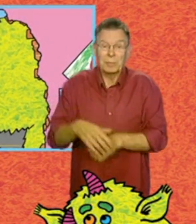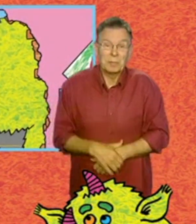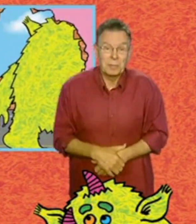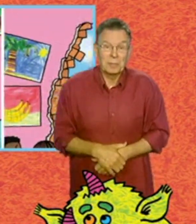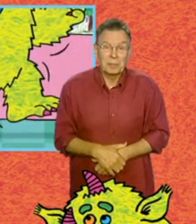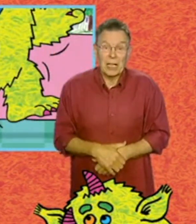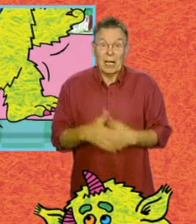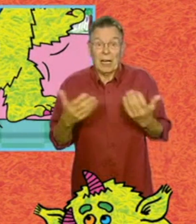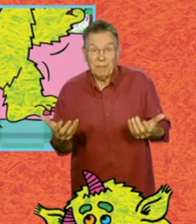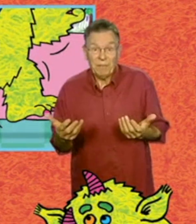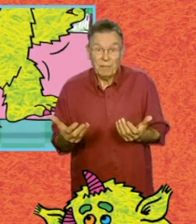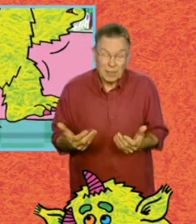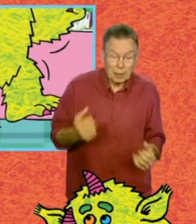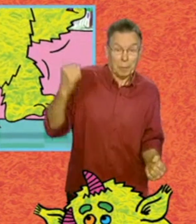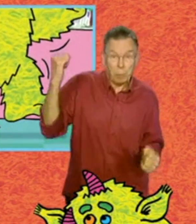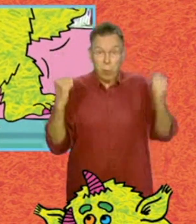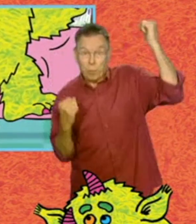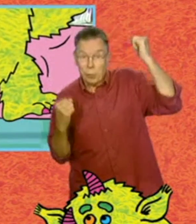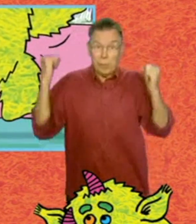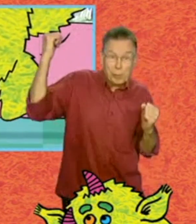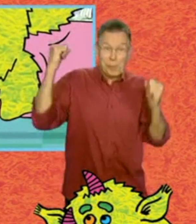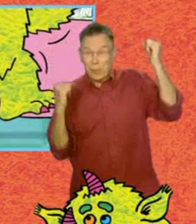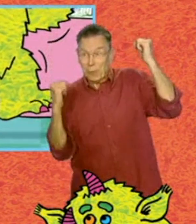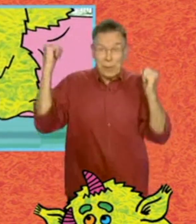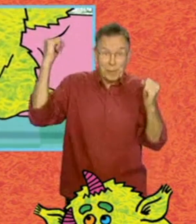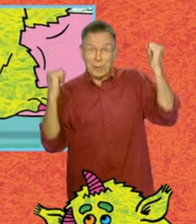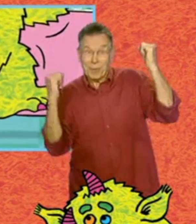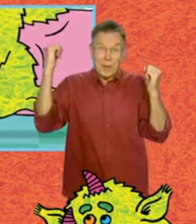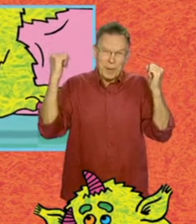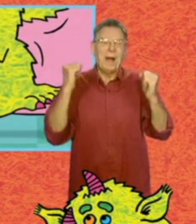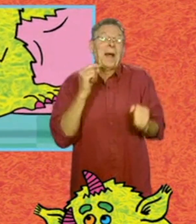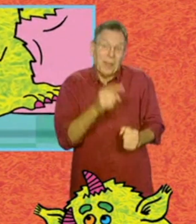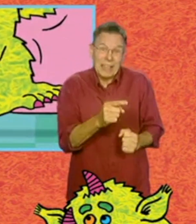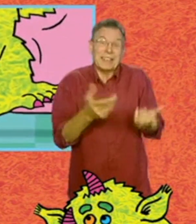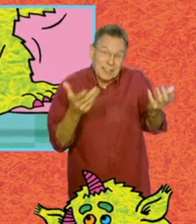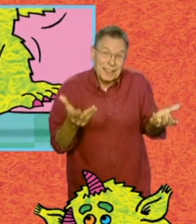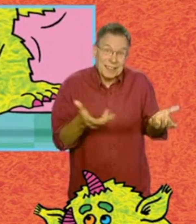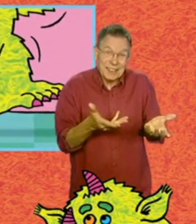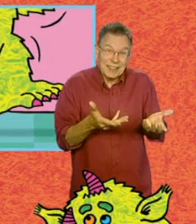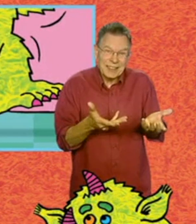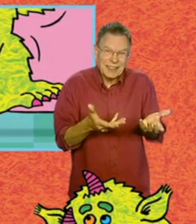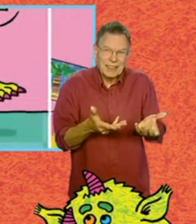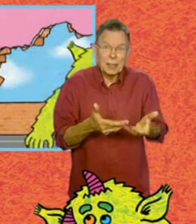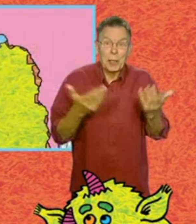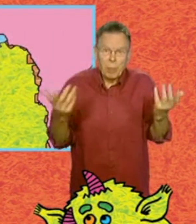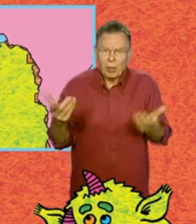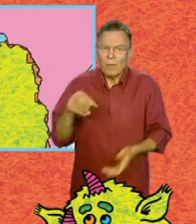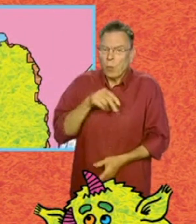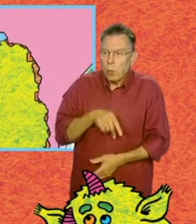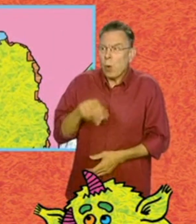If it dances boogie woogie, that's that. But if